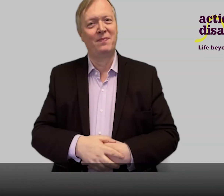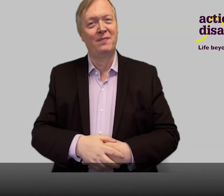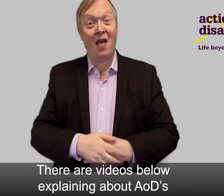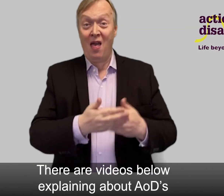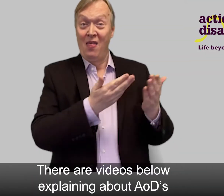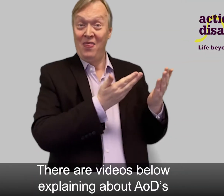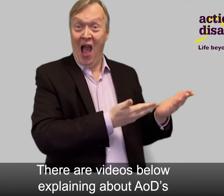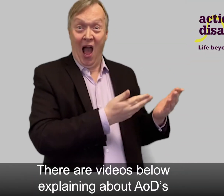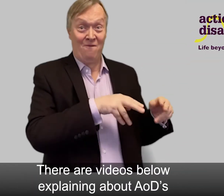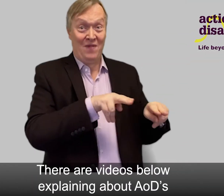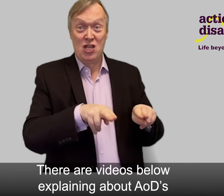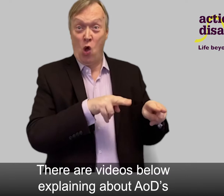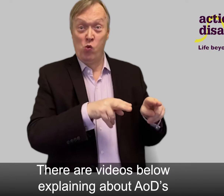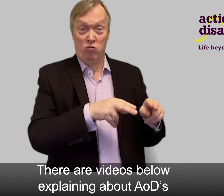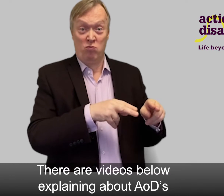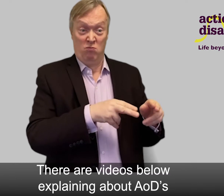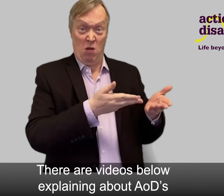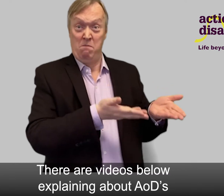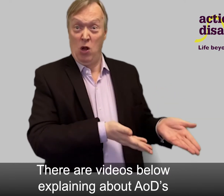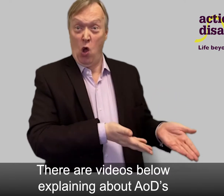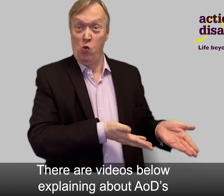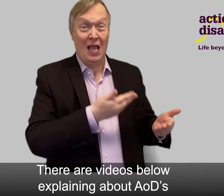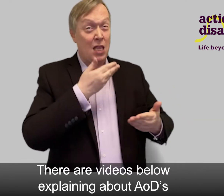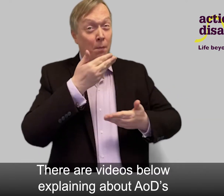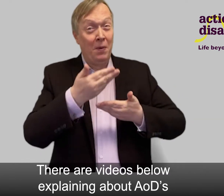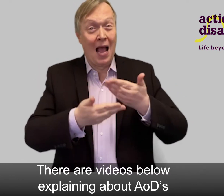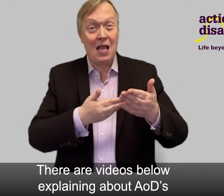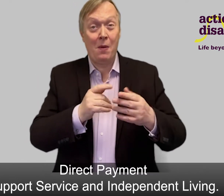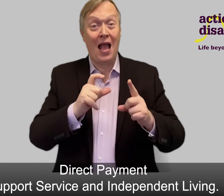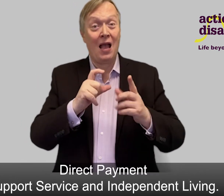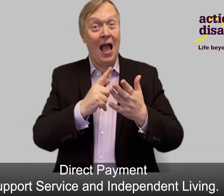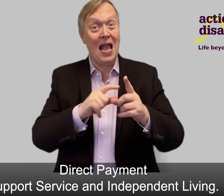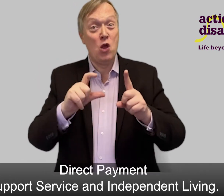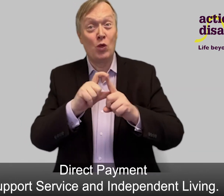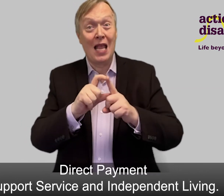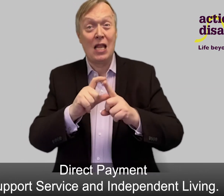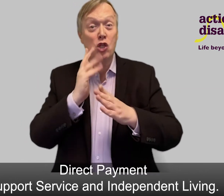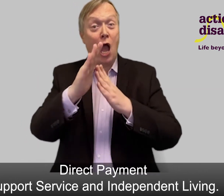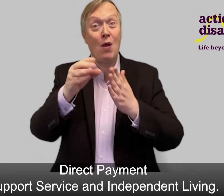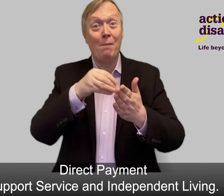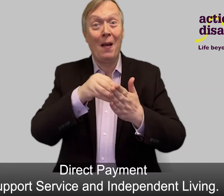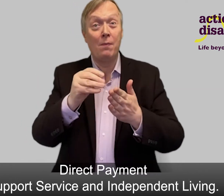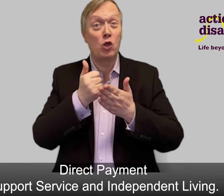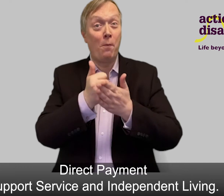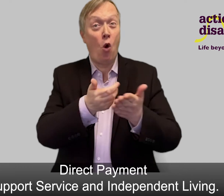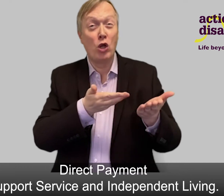There are videos below explaining about AOD's Direct Payment Support Service